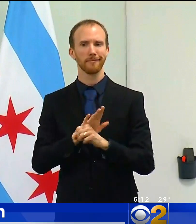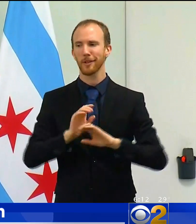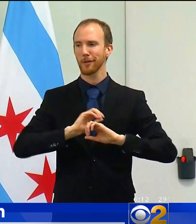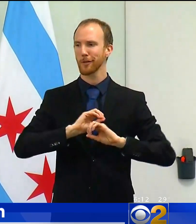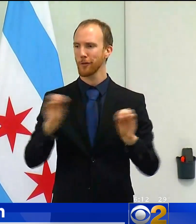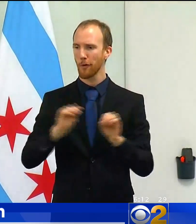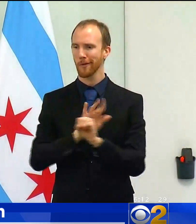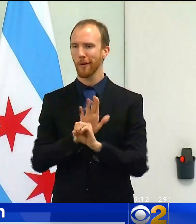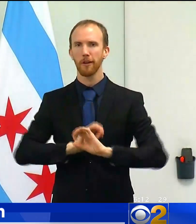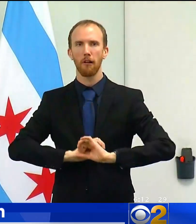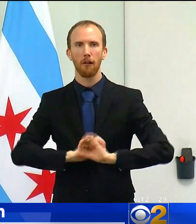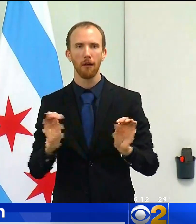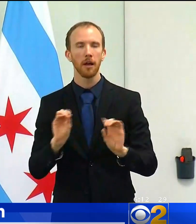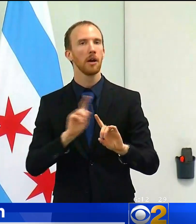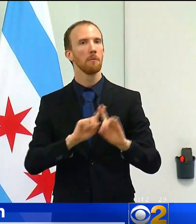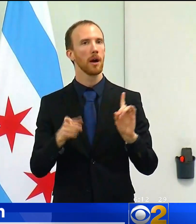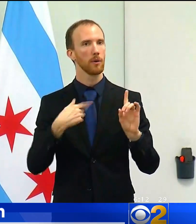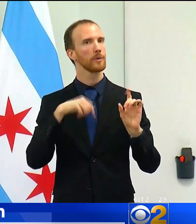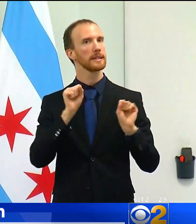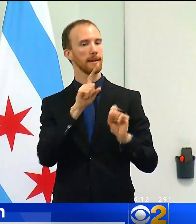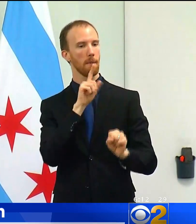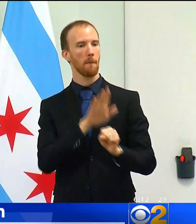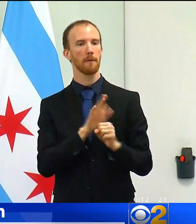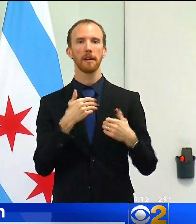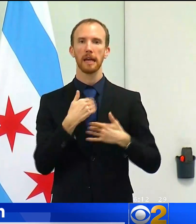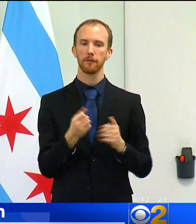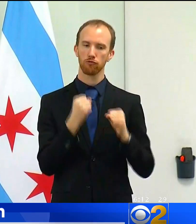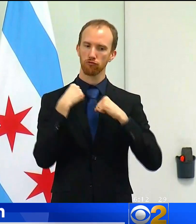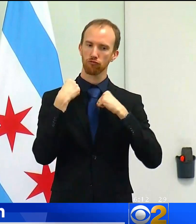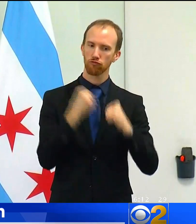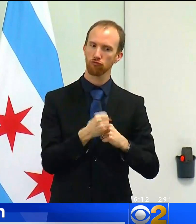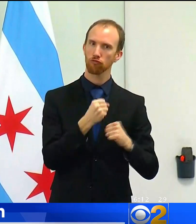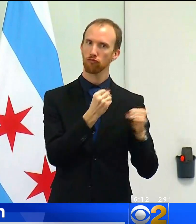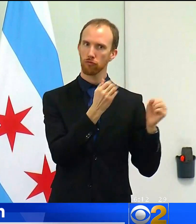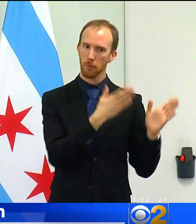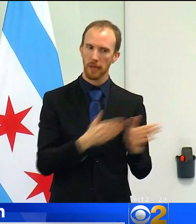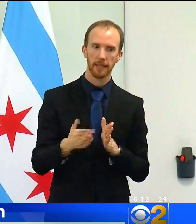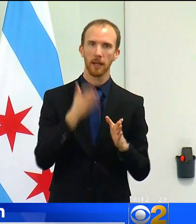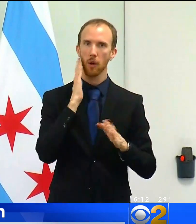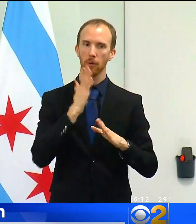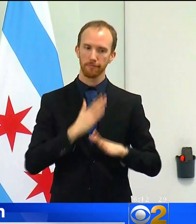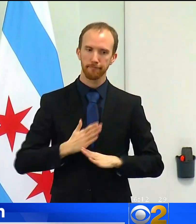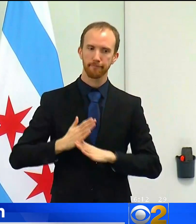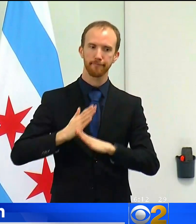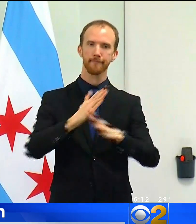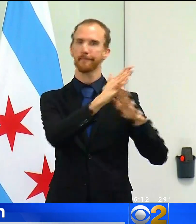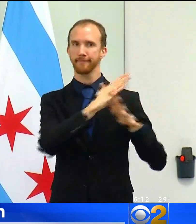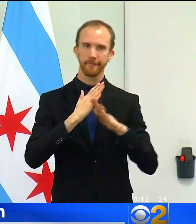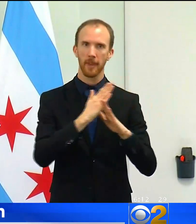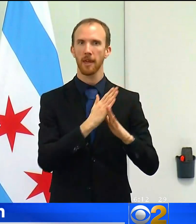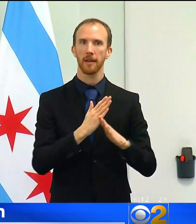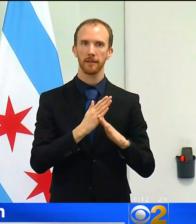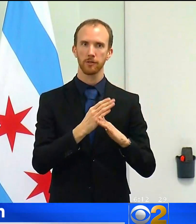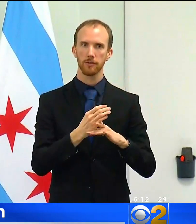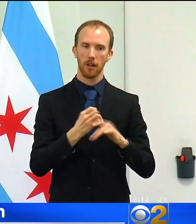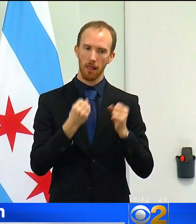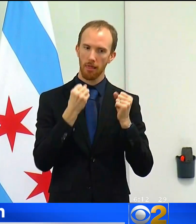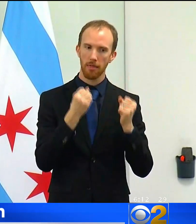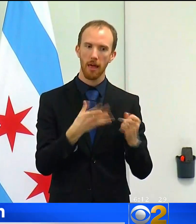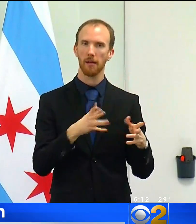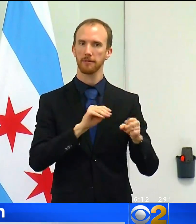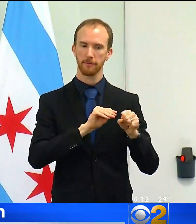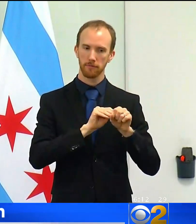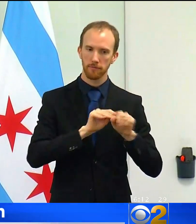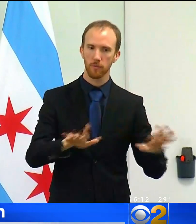But what we have guaranteed is that we have a strong plan in place that mitigates the spread of COVID. And so what we have planned for is exactly what's